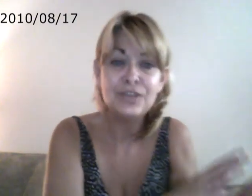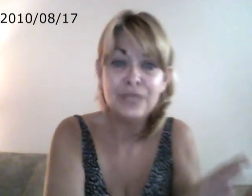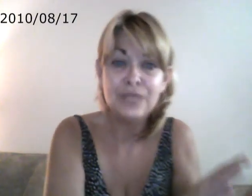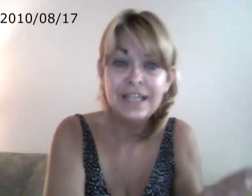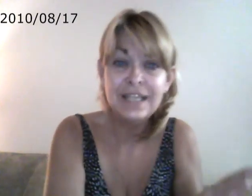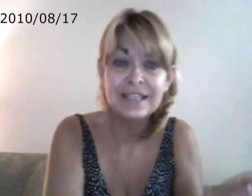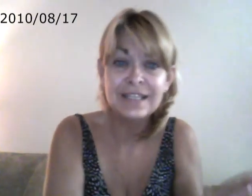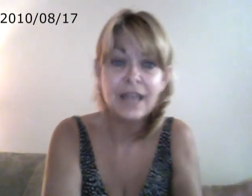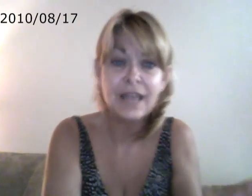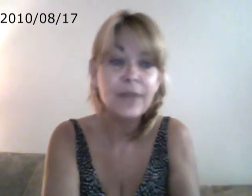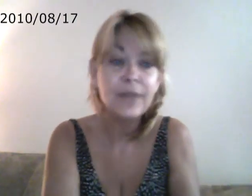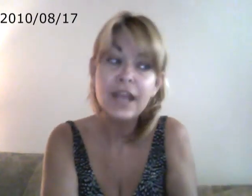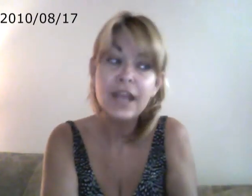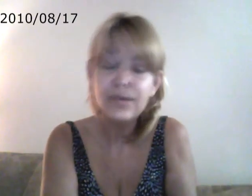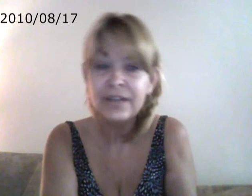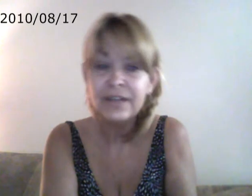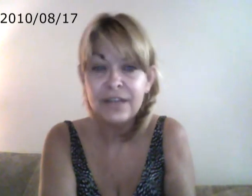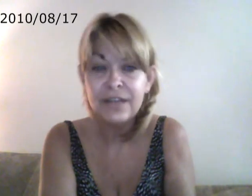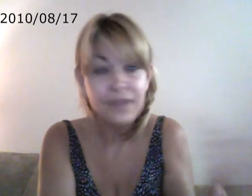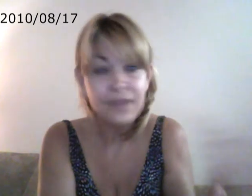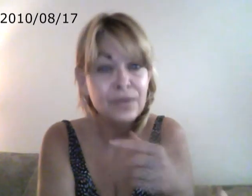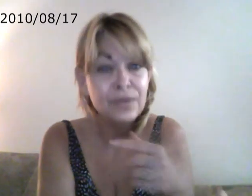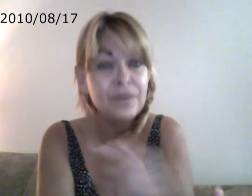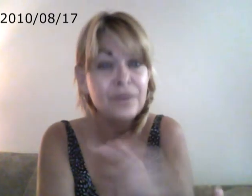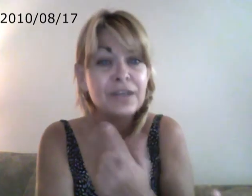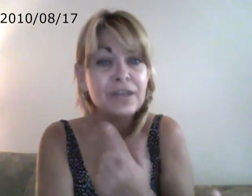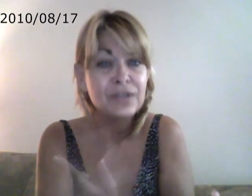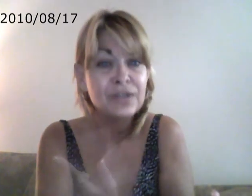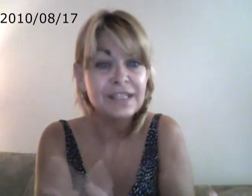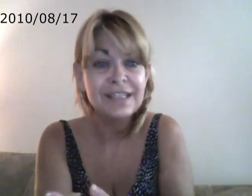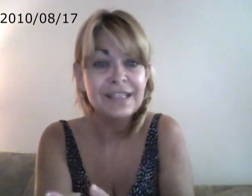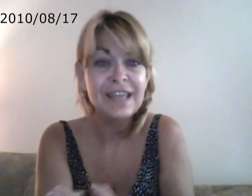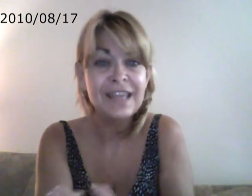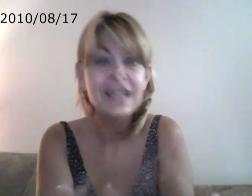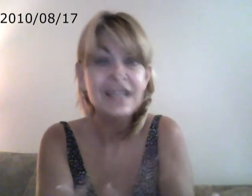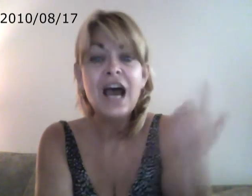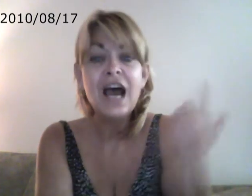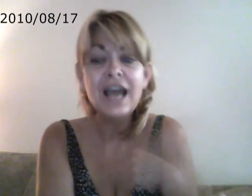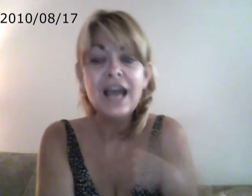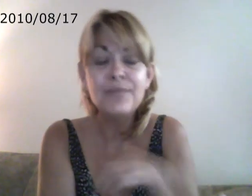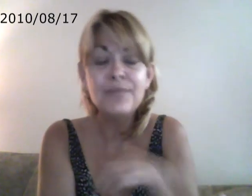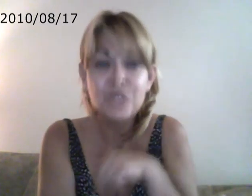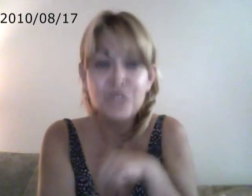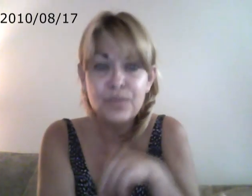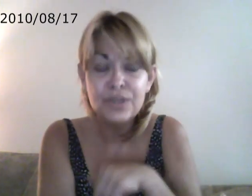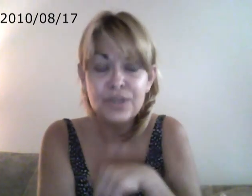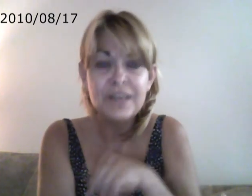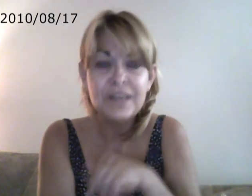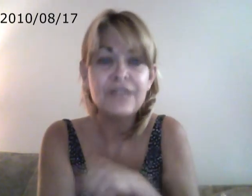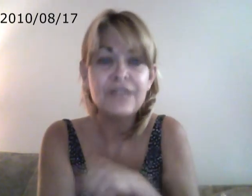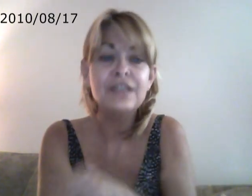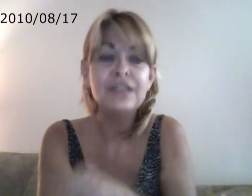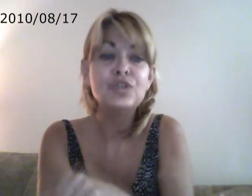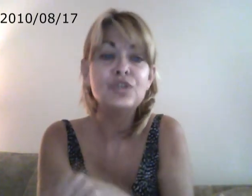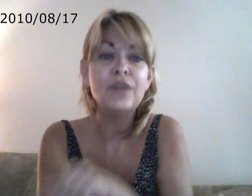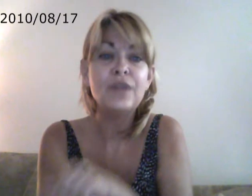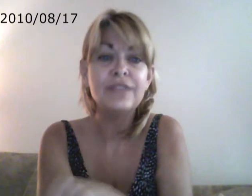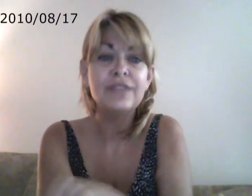uniqueness in that. But I know without a doubt if I really want to be as good as he is at that, I can push myself into everything it